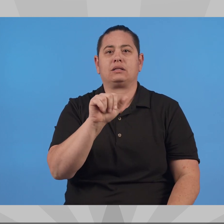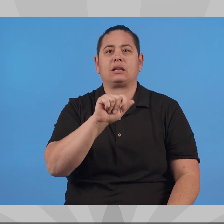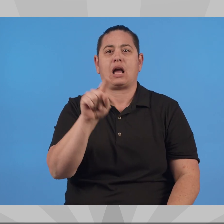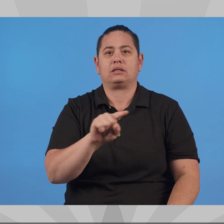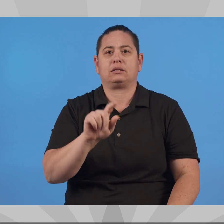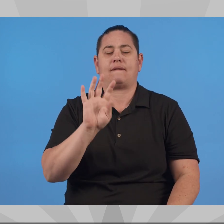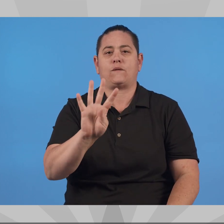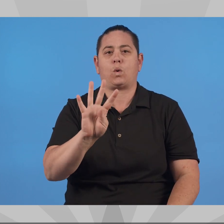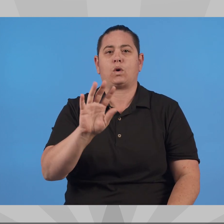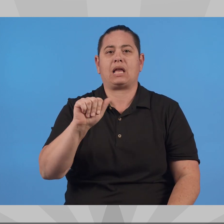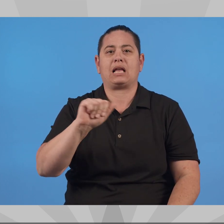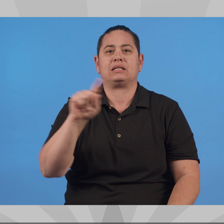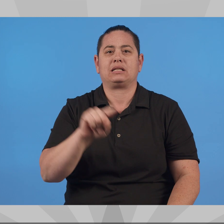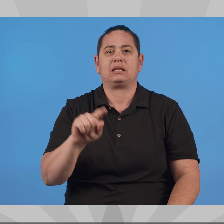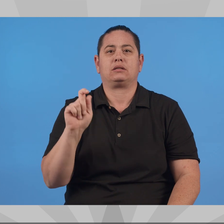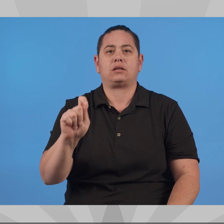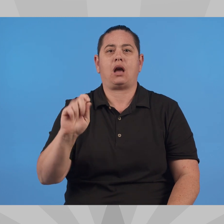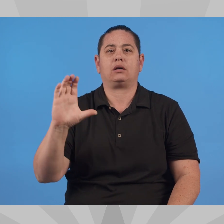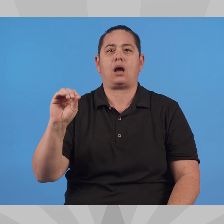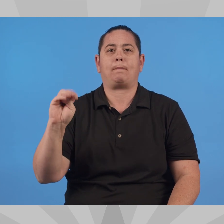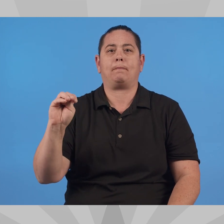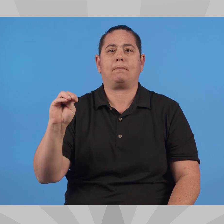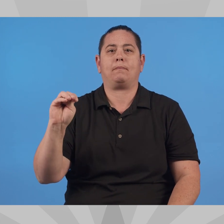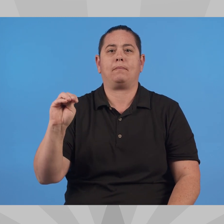evadiez4az.com.